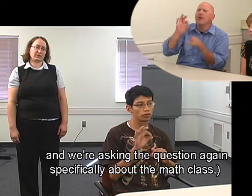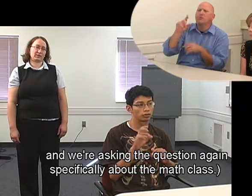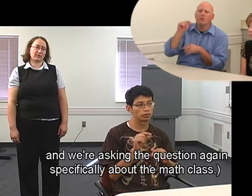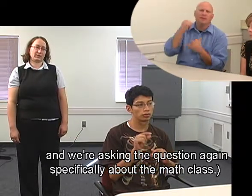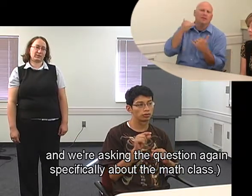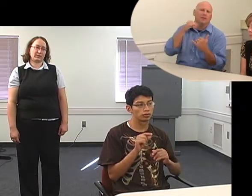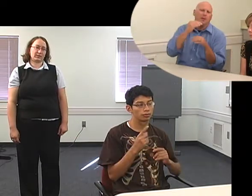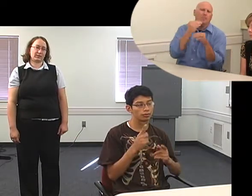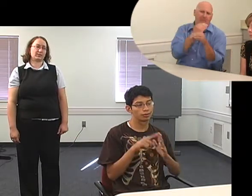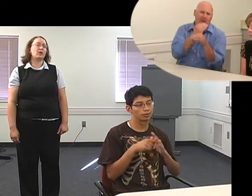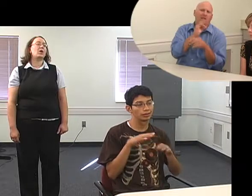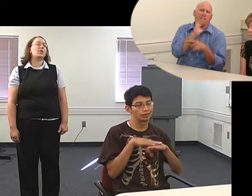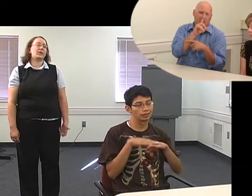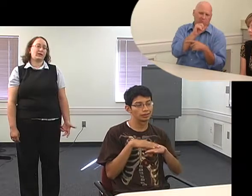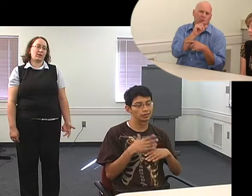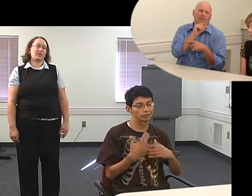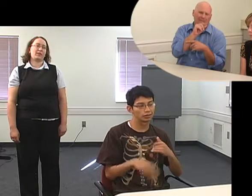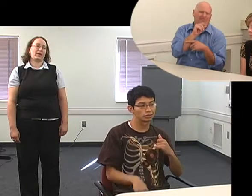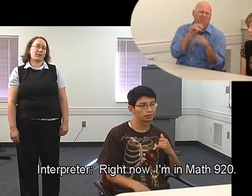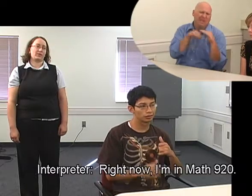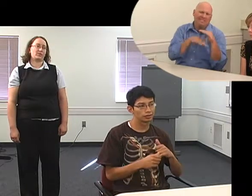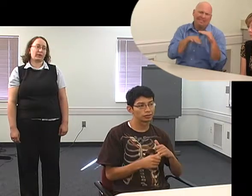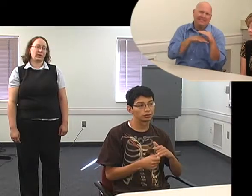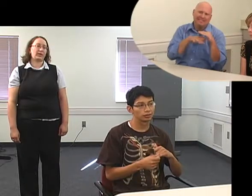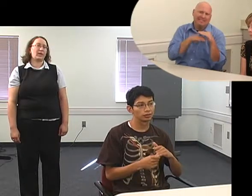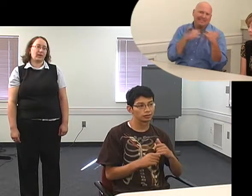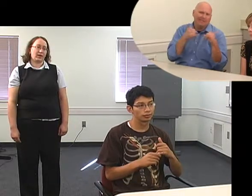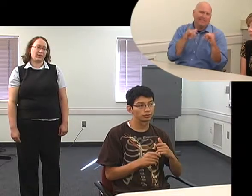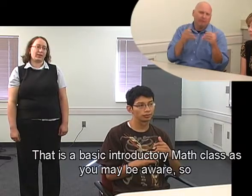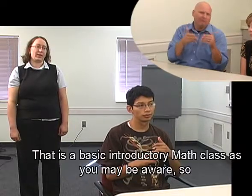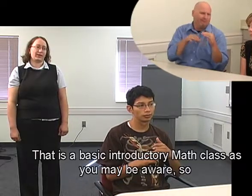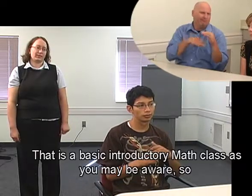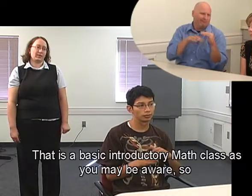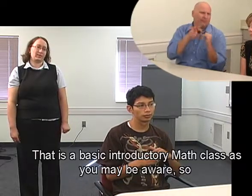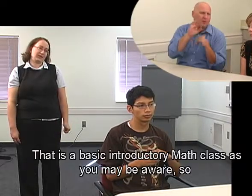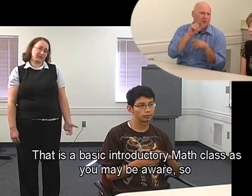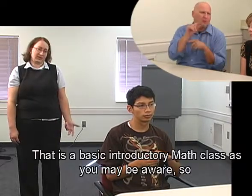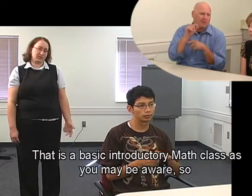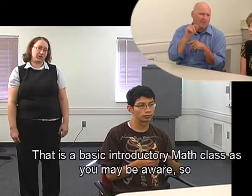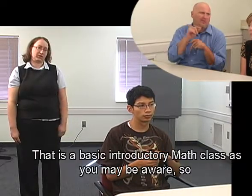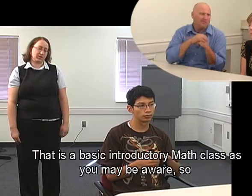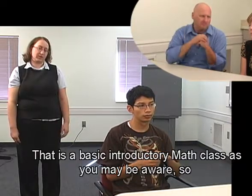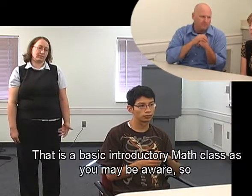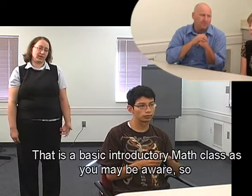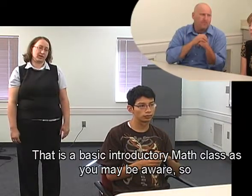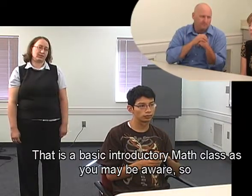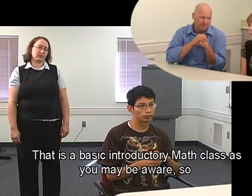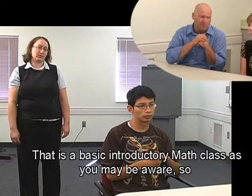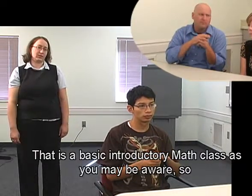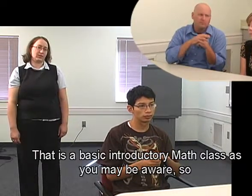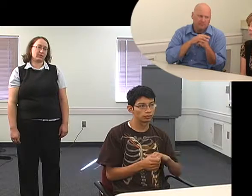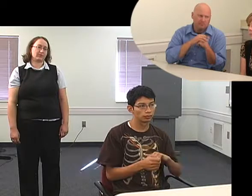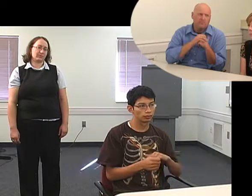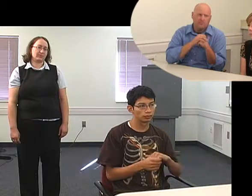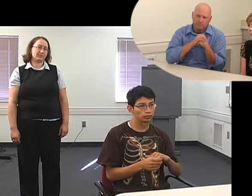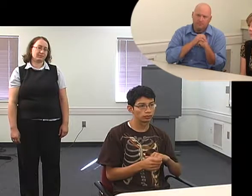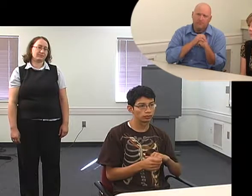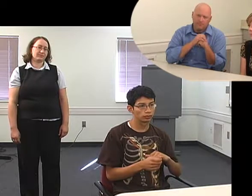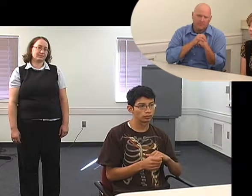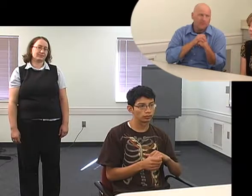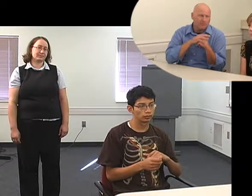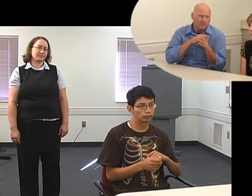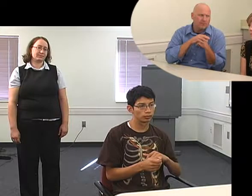math class specifically which classes right now I'm in math 920 that is a basic introductory math class as you might be aware so